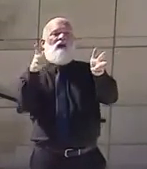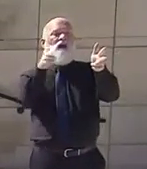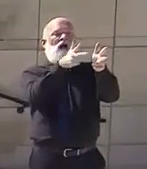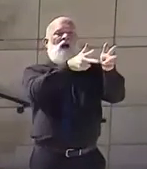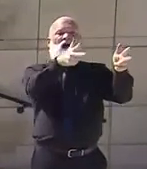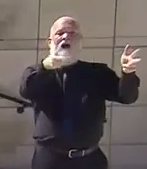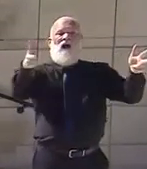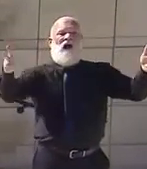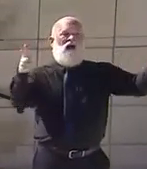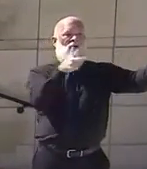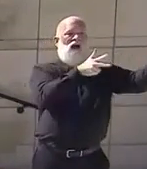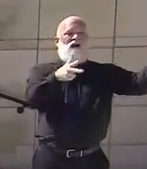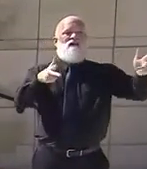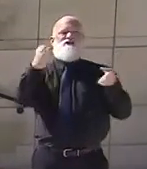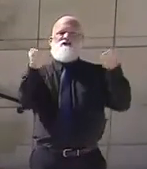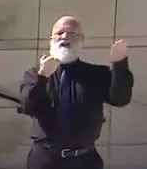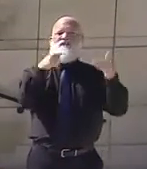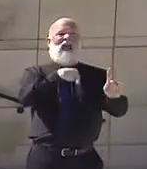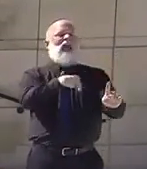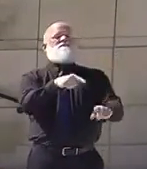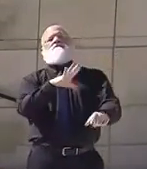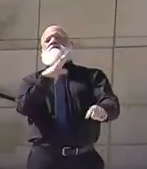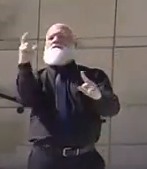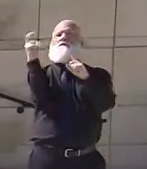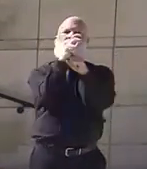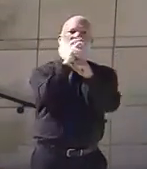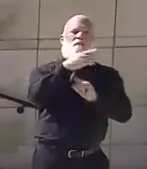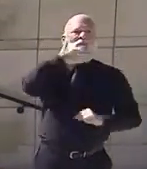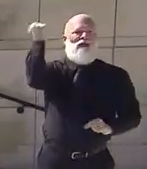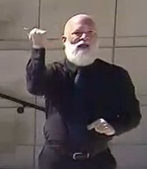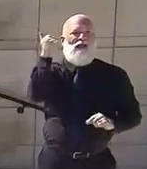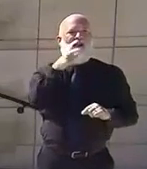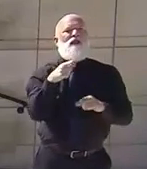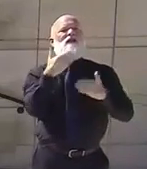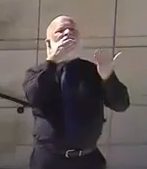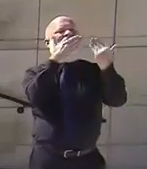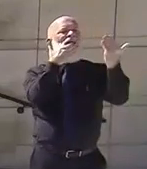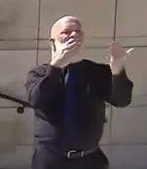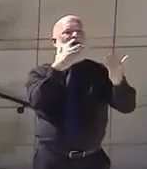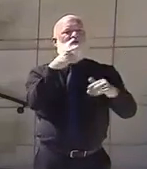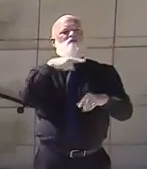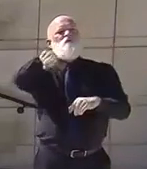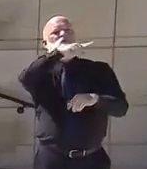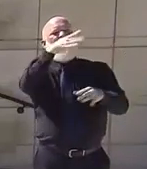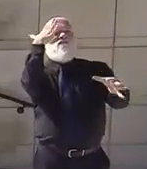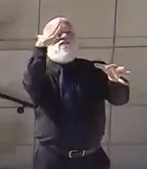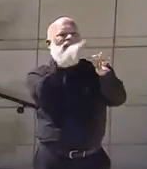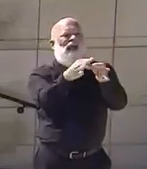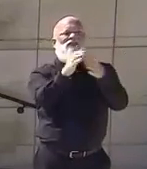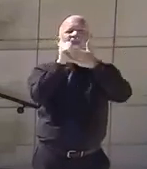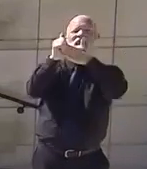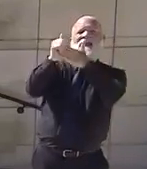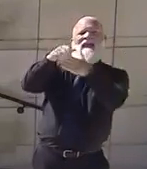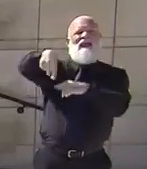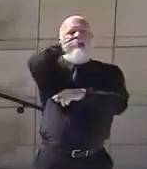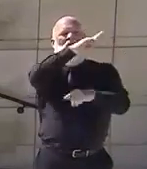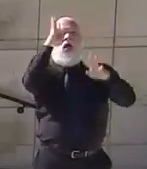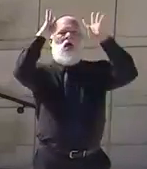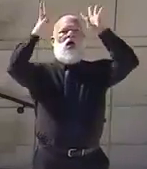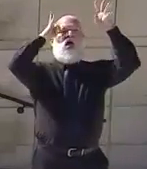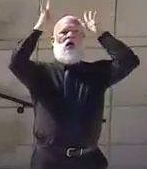I do want to thank all of the faith leaders across this state who have stepped up and put their